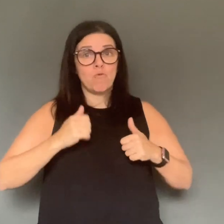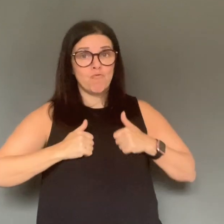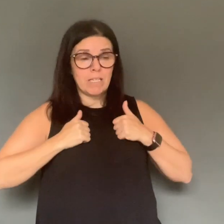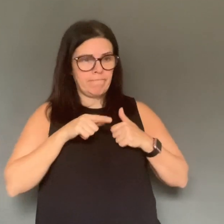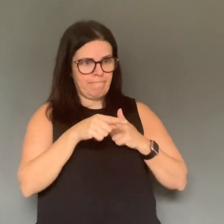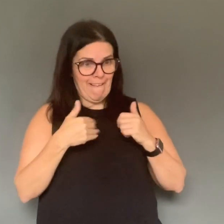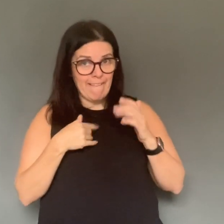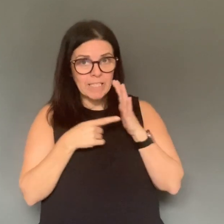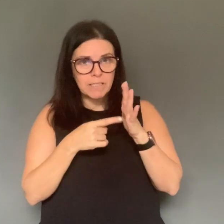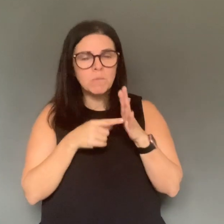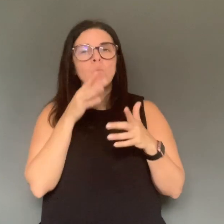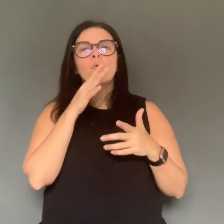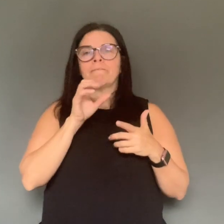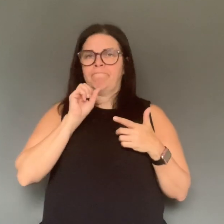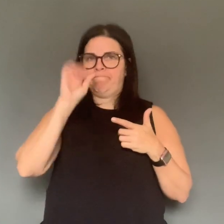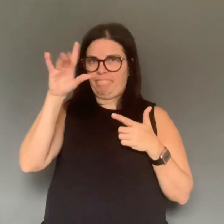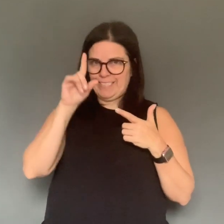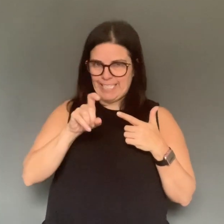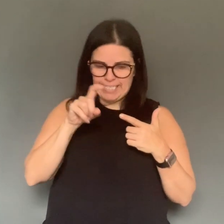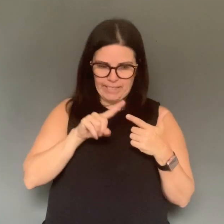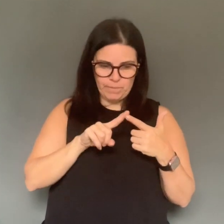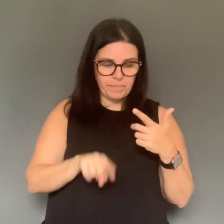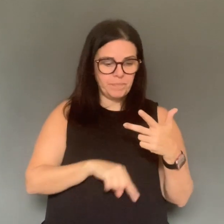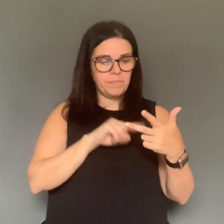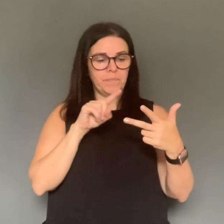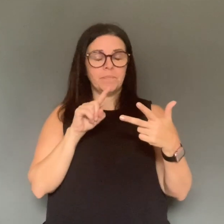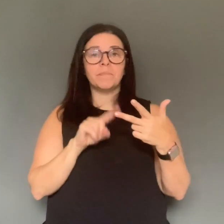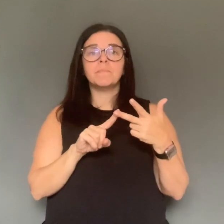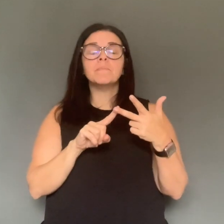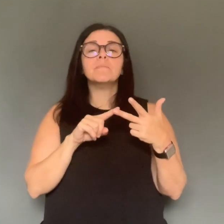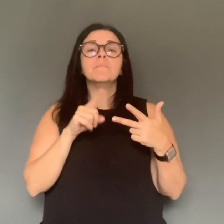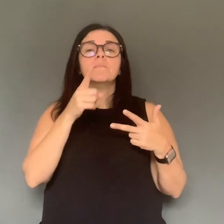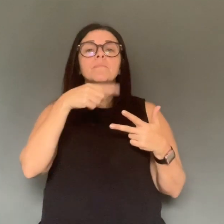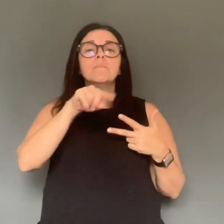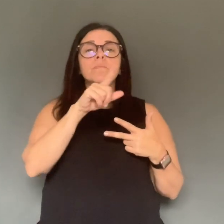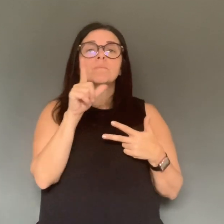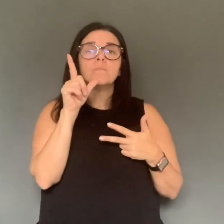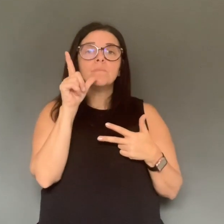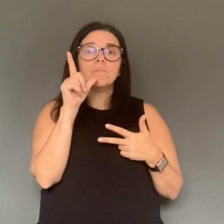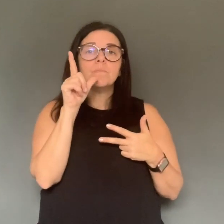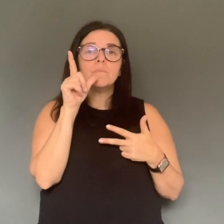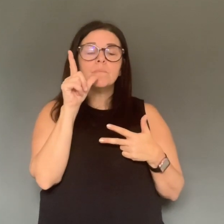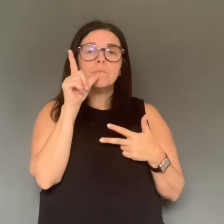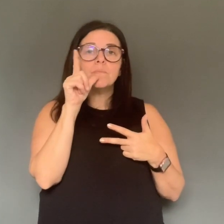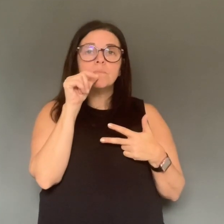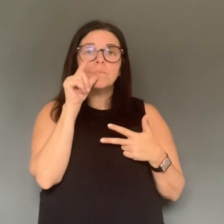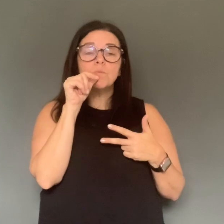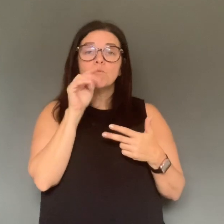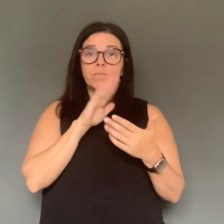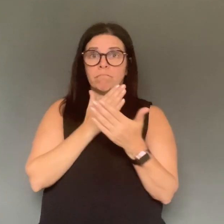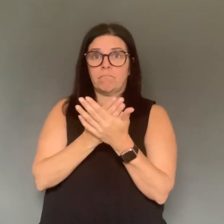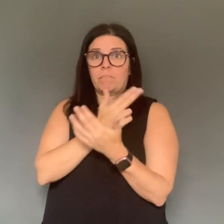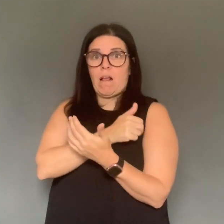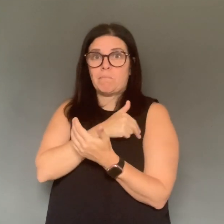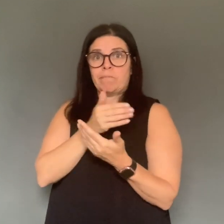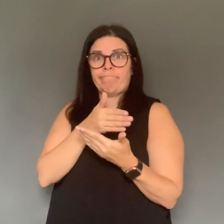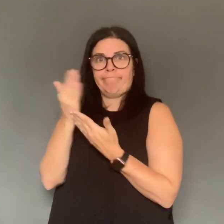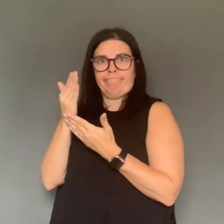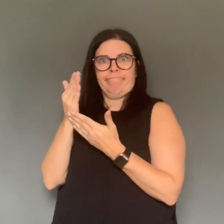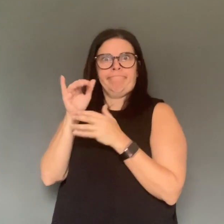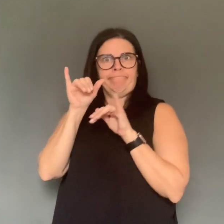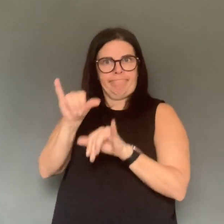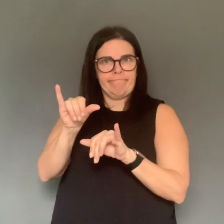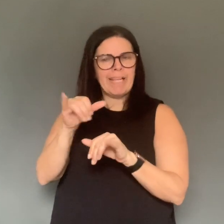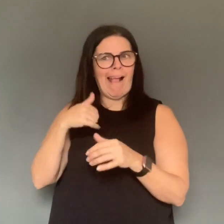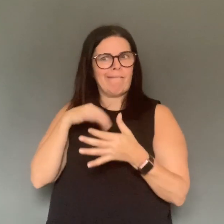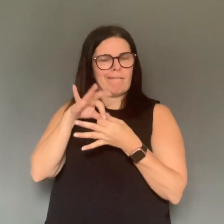our website at wetu.org for the most current information and case counts. Many of our frequently asked questions are posted on our website.